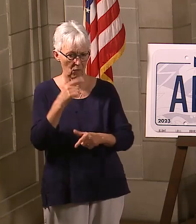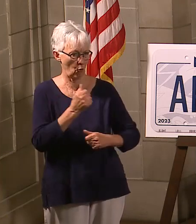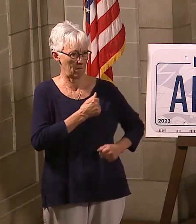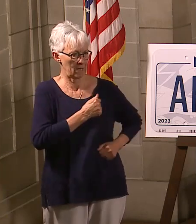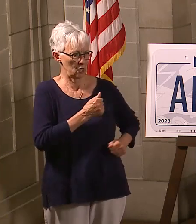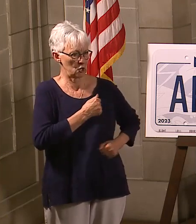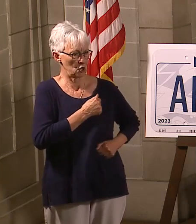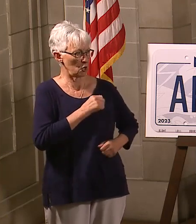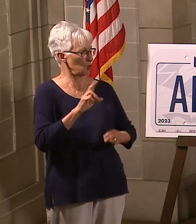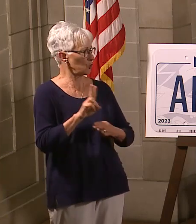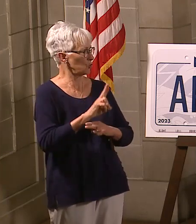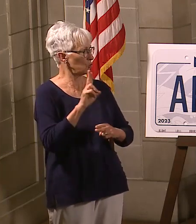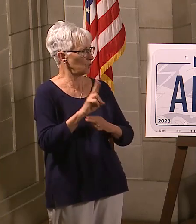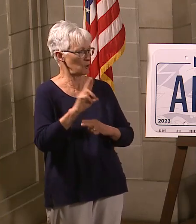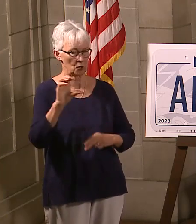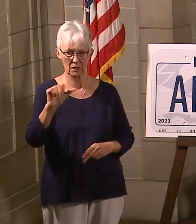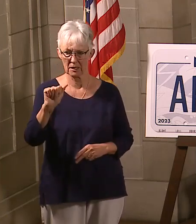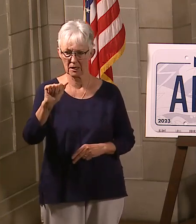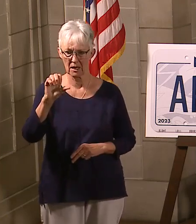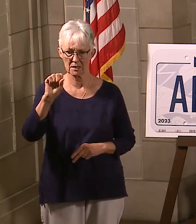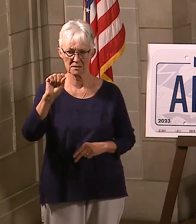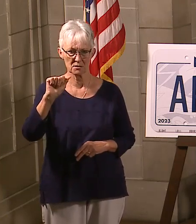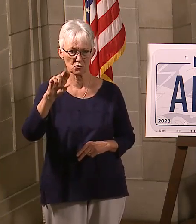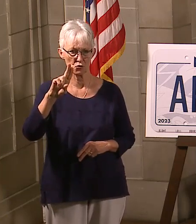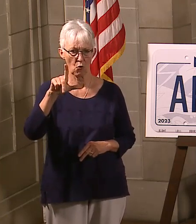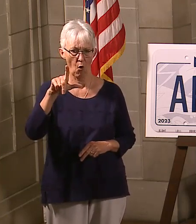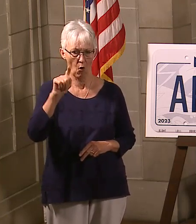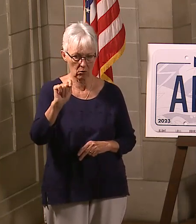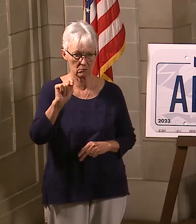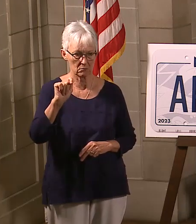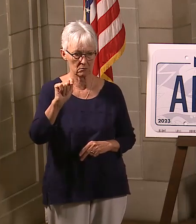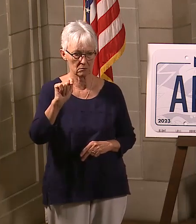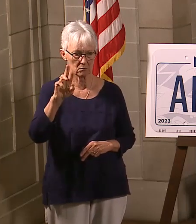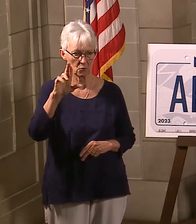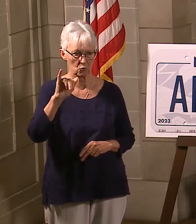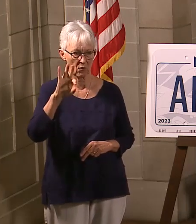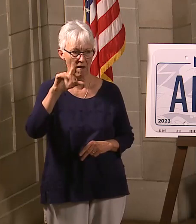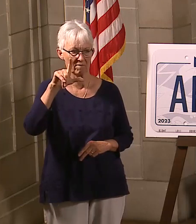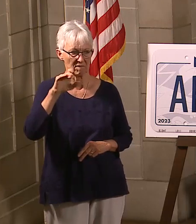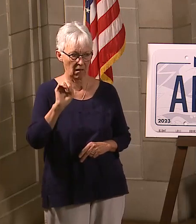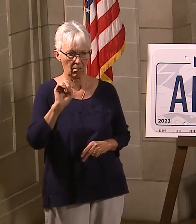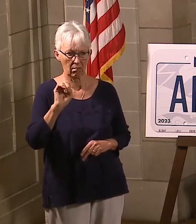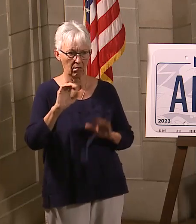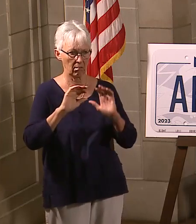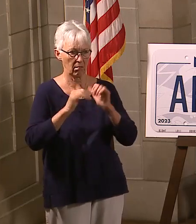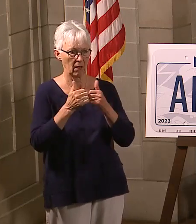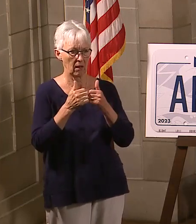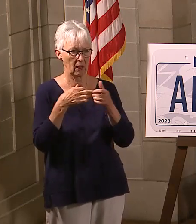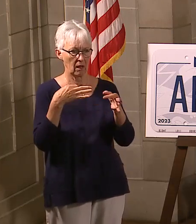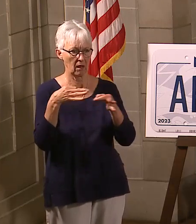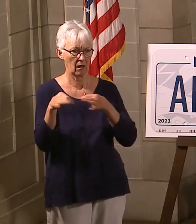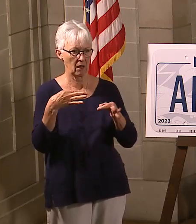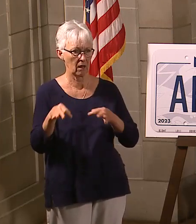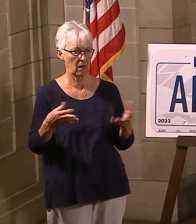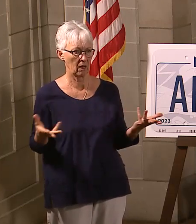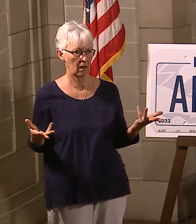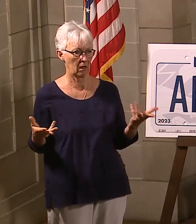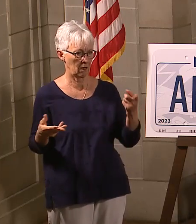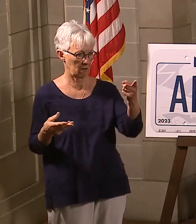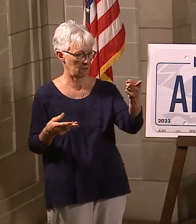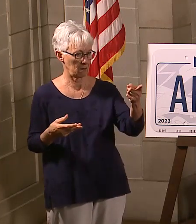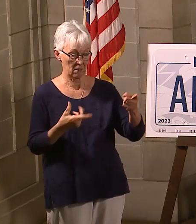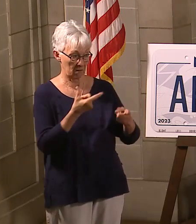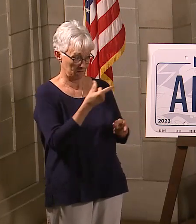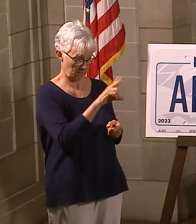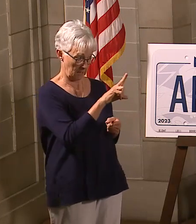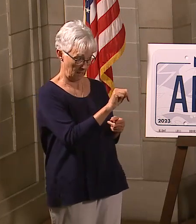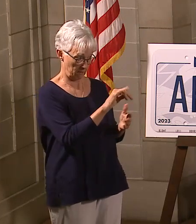That's the whole thing. People talk about assault rifles, but they can't really tell me what that is. What does an assault rifle mean? How do you define it? A gun that's sold to the military. A gun that's sold